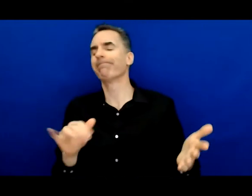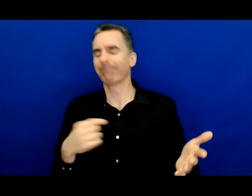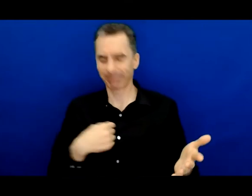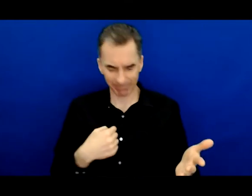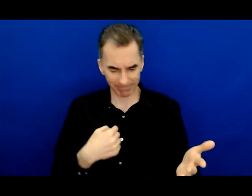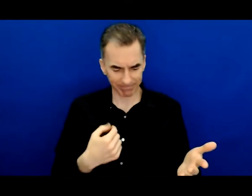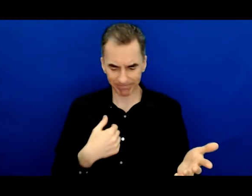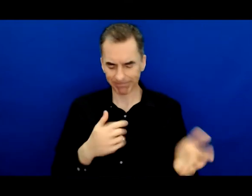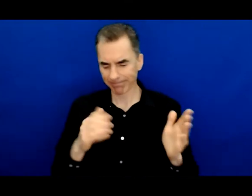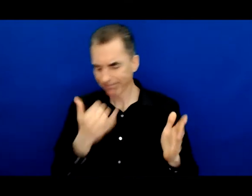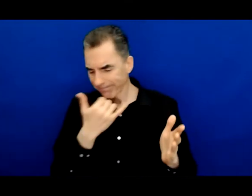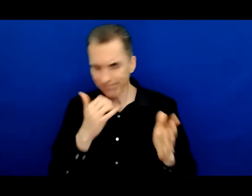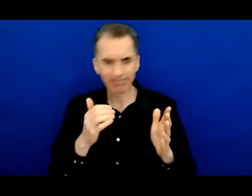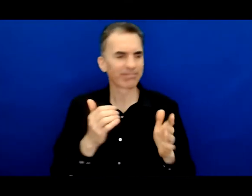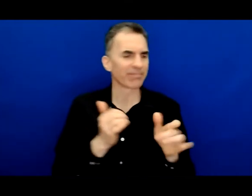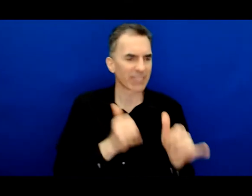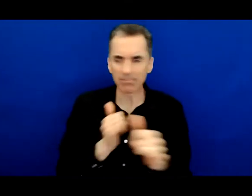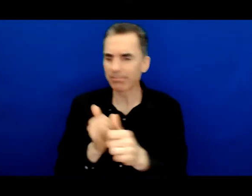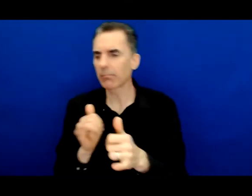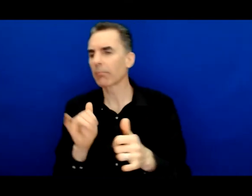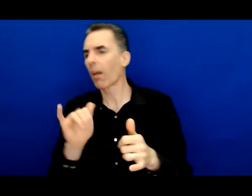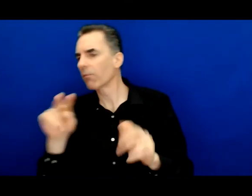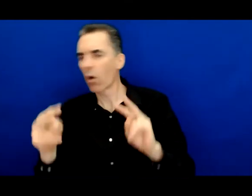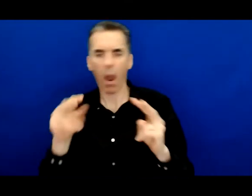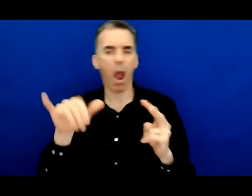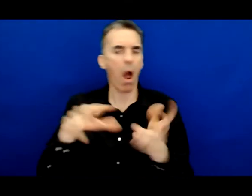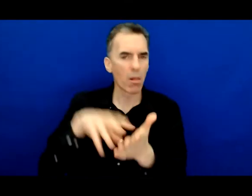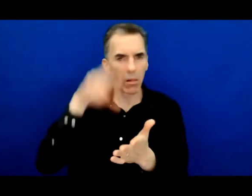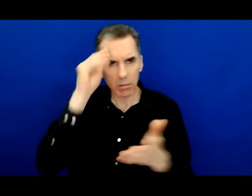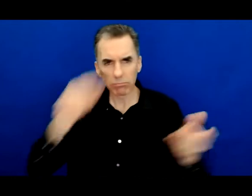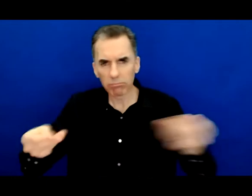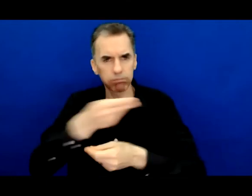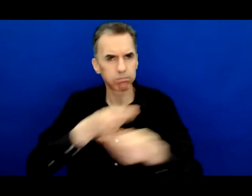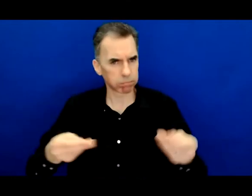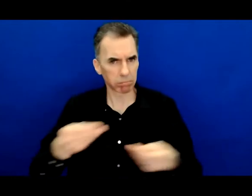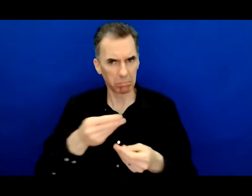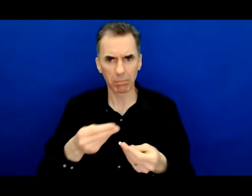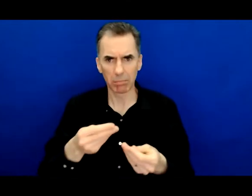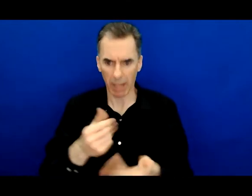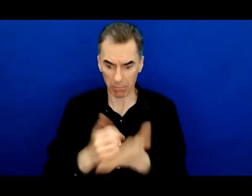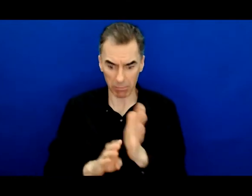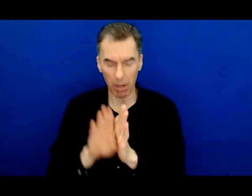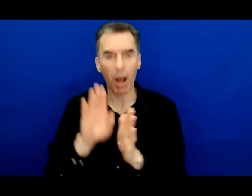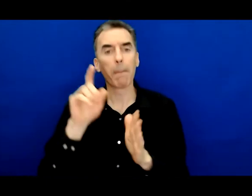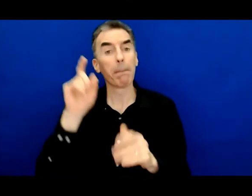own sort of ability to be great all of those things but that only happens with proximity